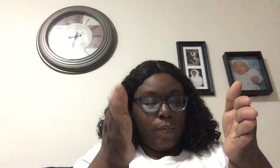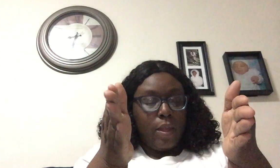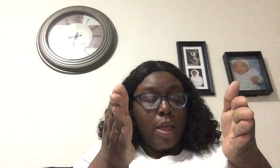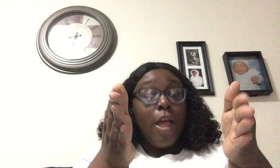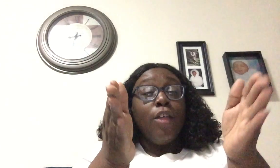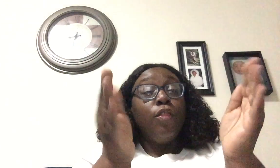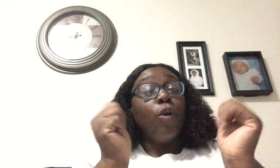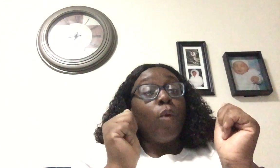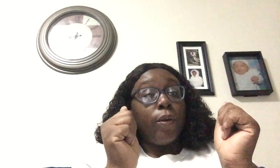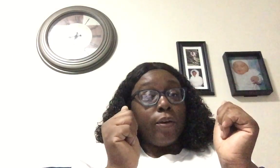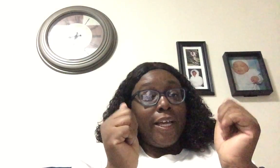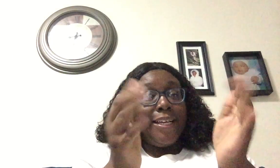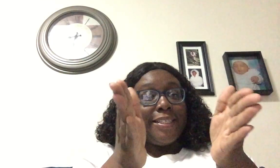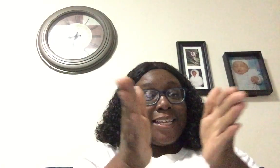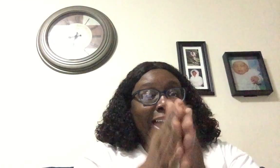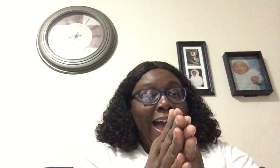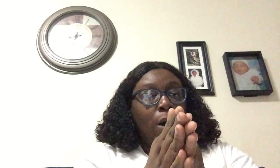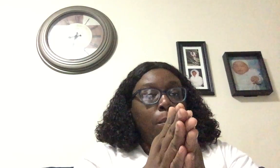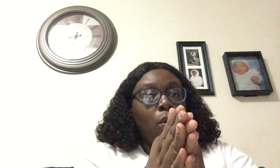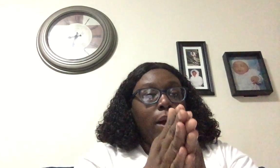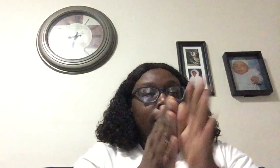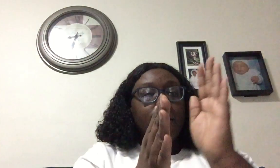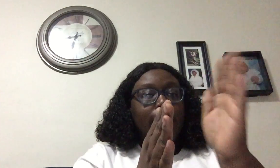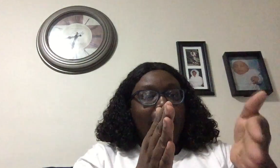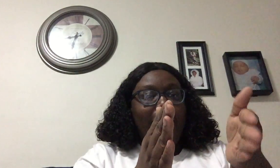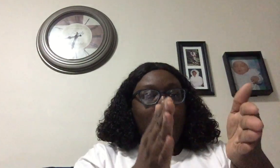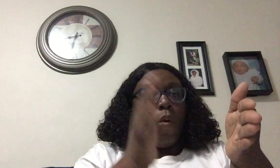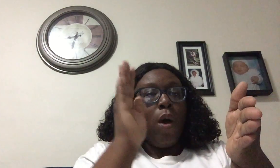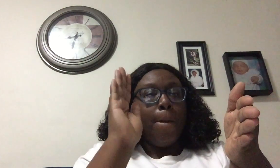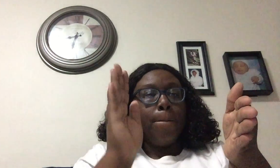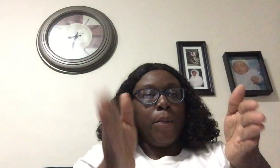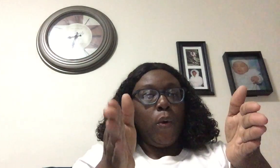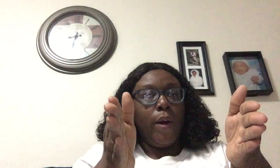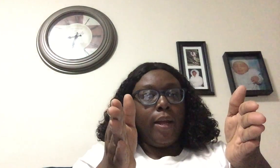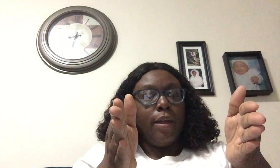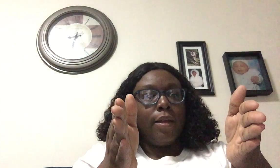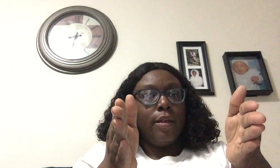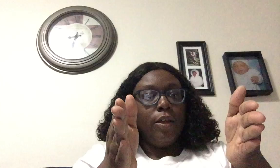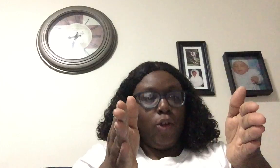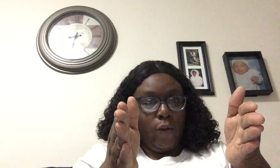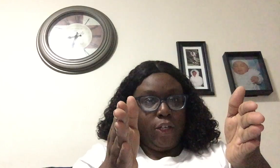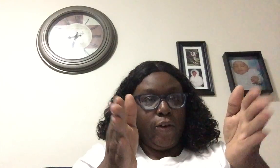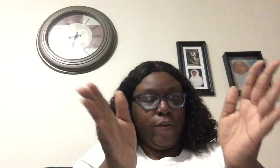The word is cowboy. Cow. Boy. Your turn.